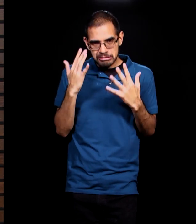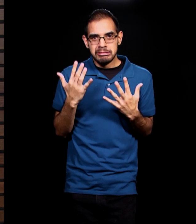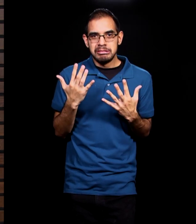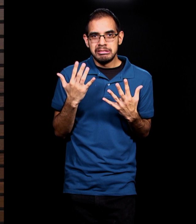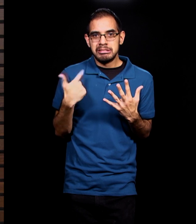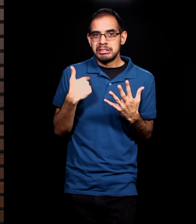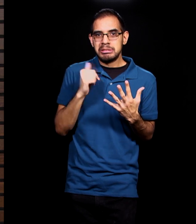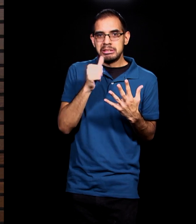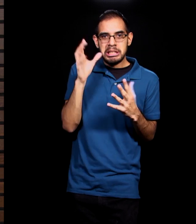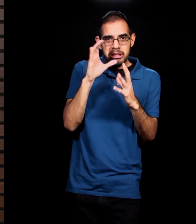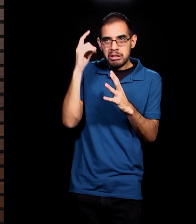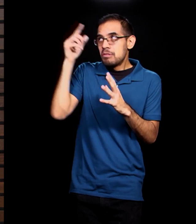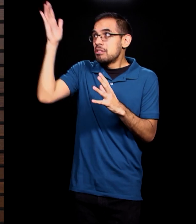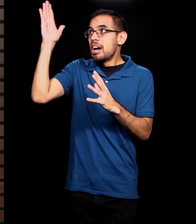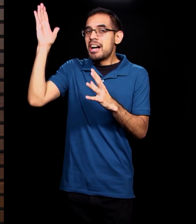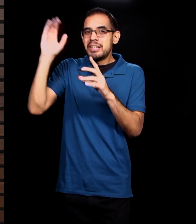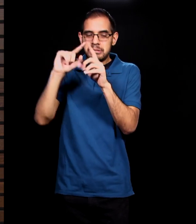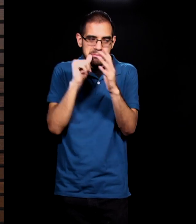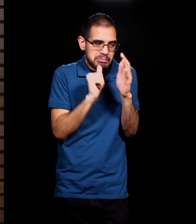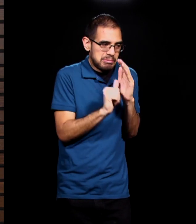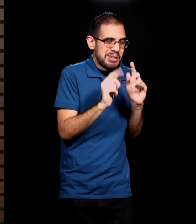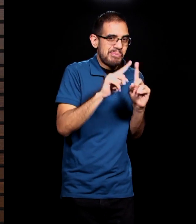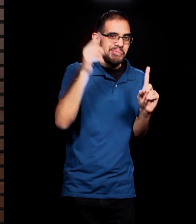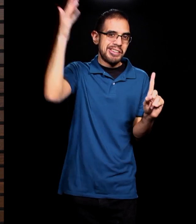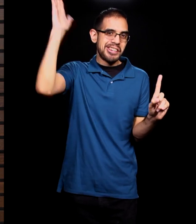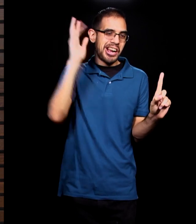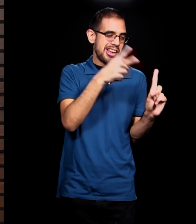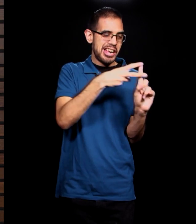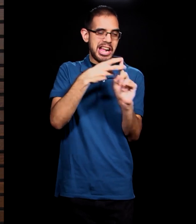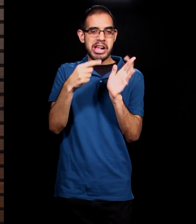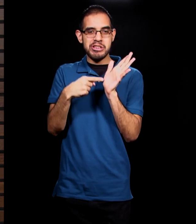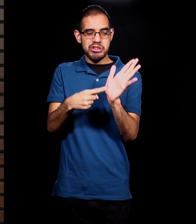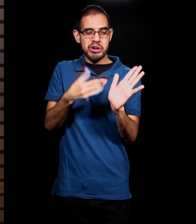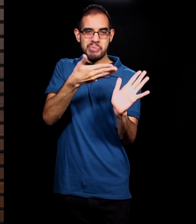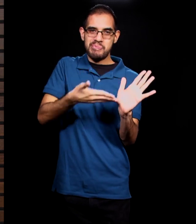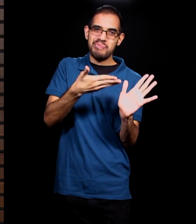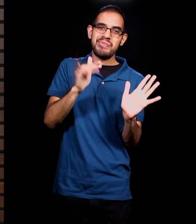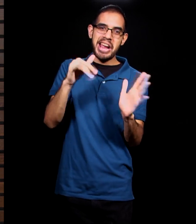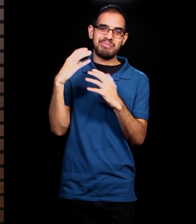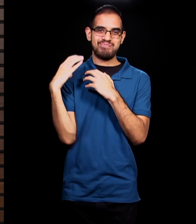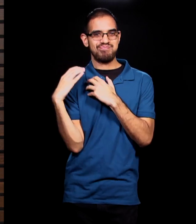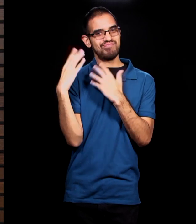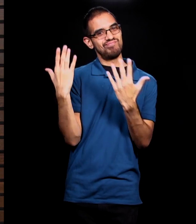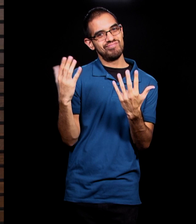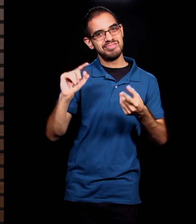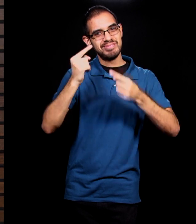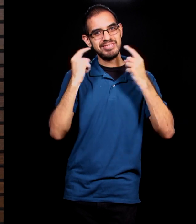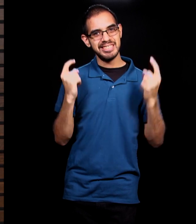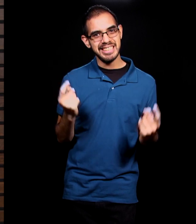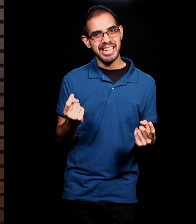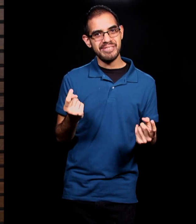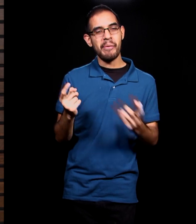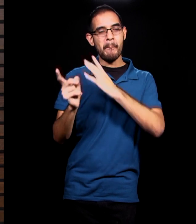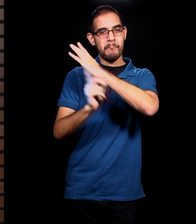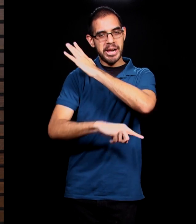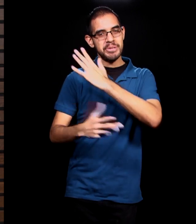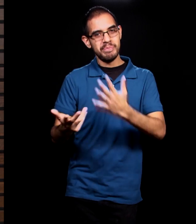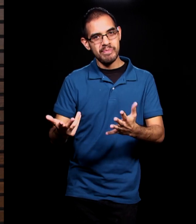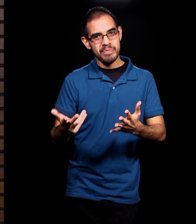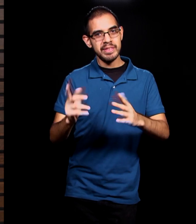graciously revealed to them the weight of their sin. That's God's grace revealing. If God didn't reveal the weight of our sin, we would have no idea how lost we are.